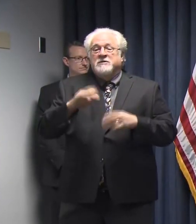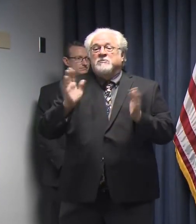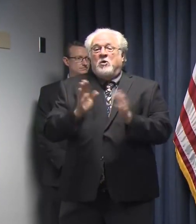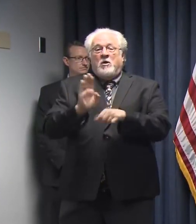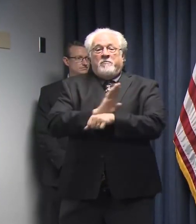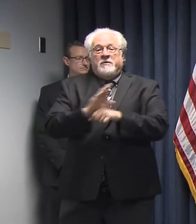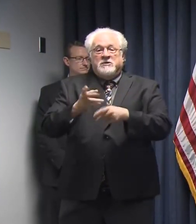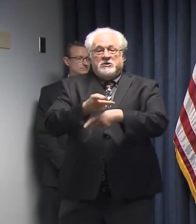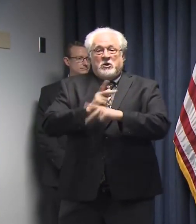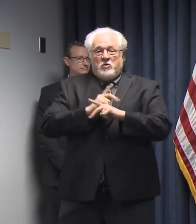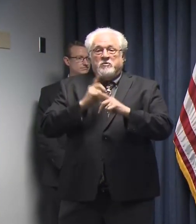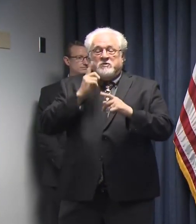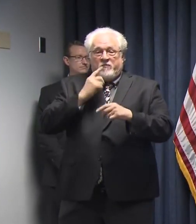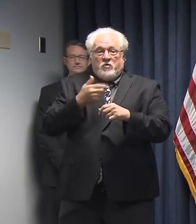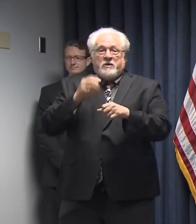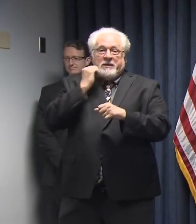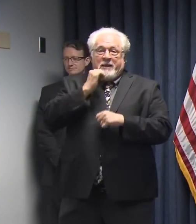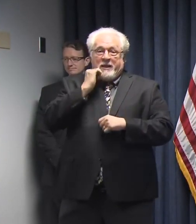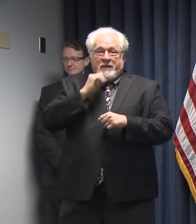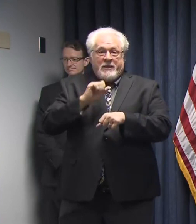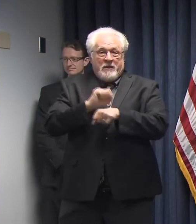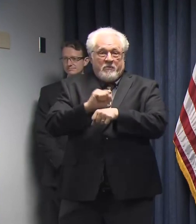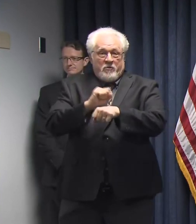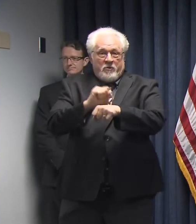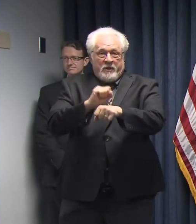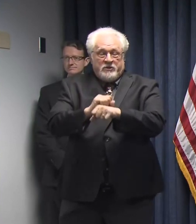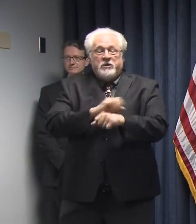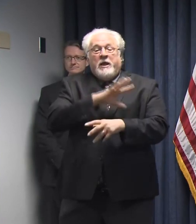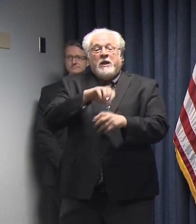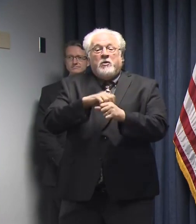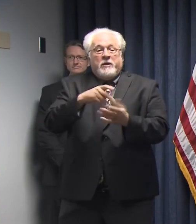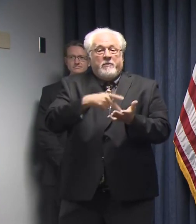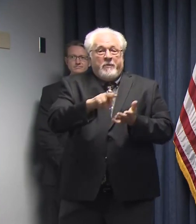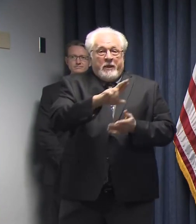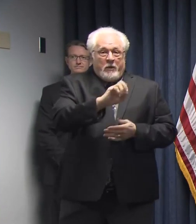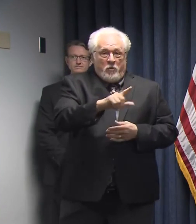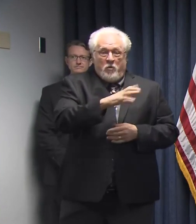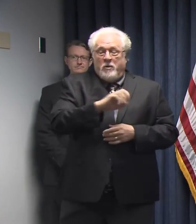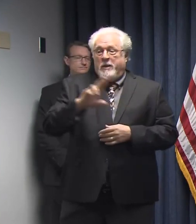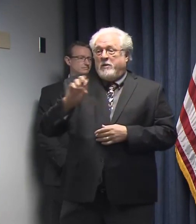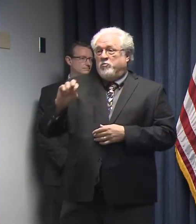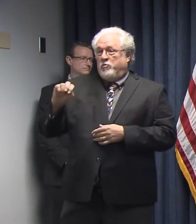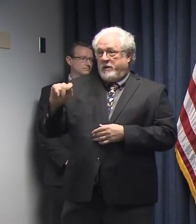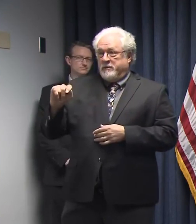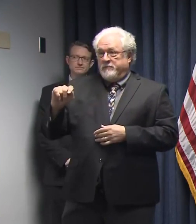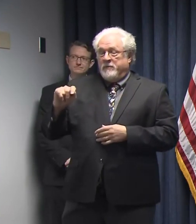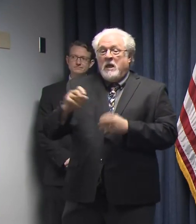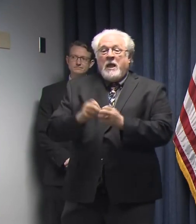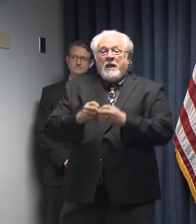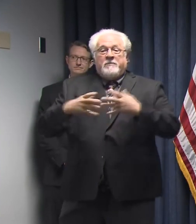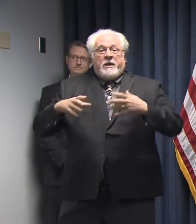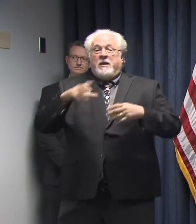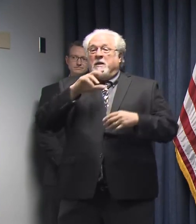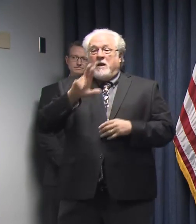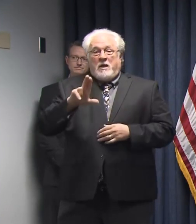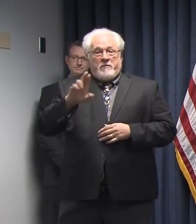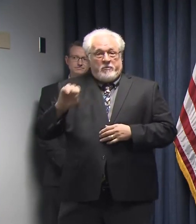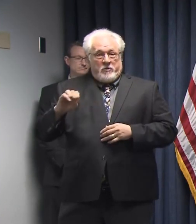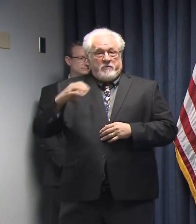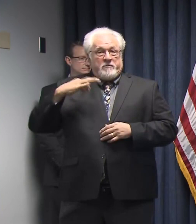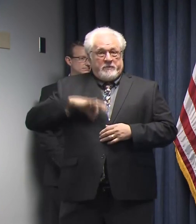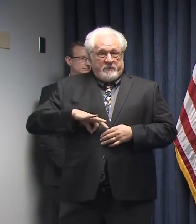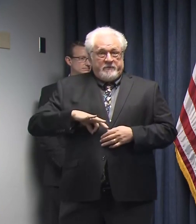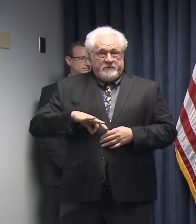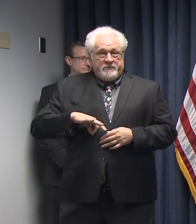daily operations, including payroll and rent to keep the doors open. Expanded unemployment benefits